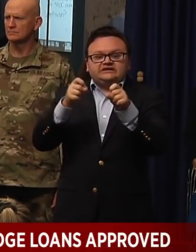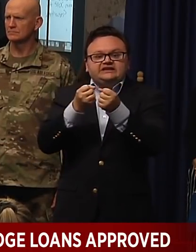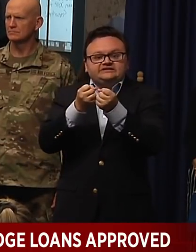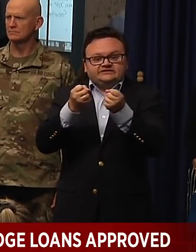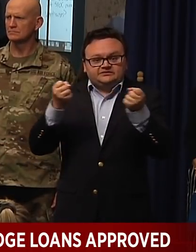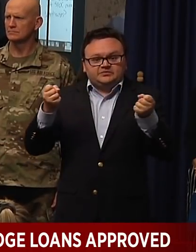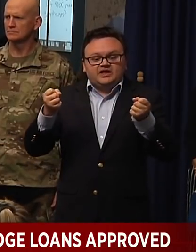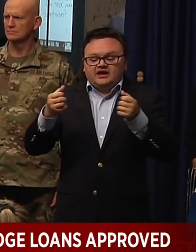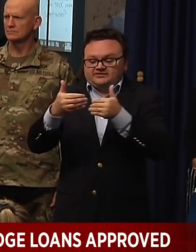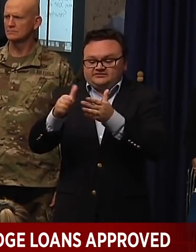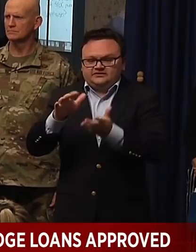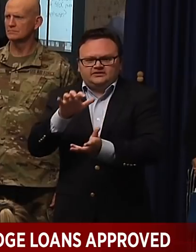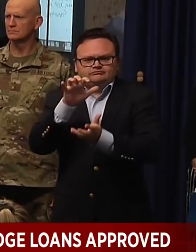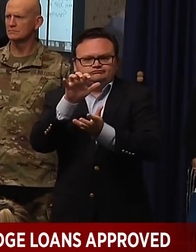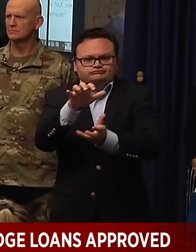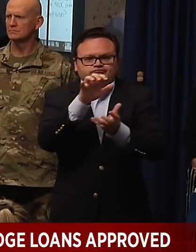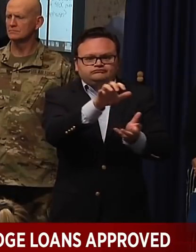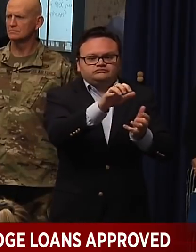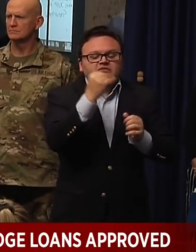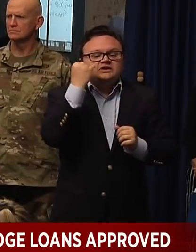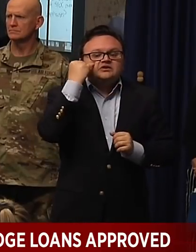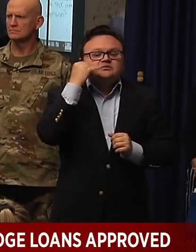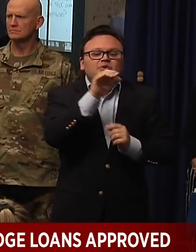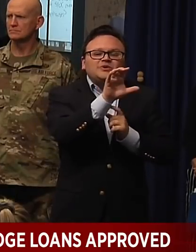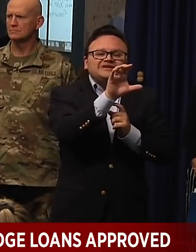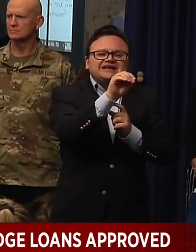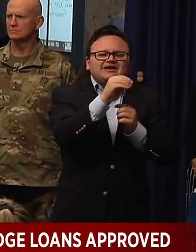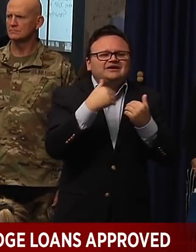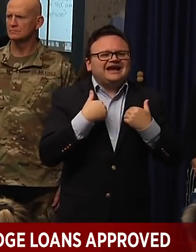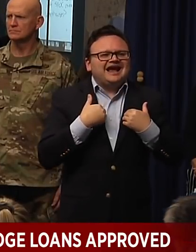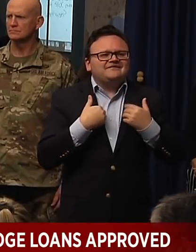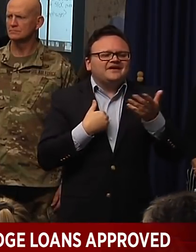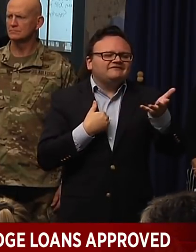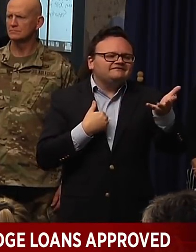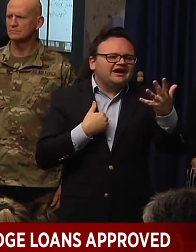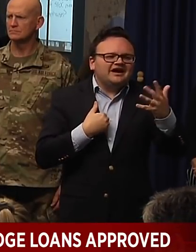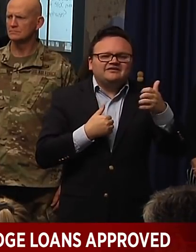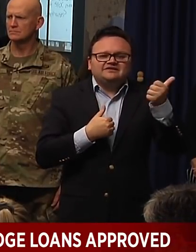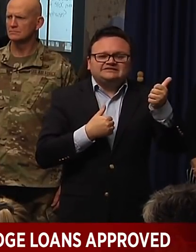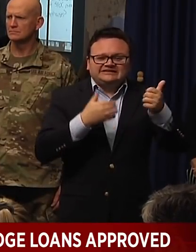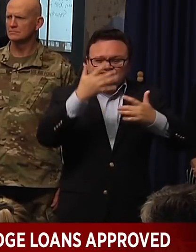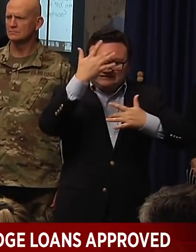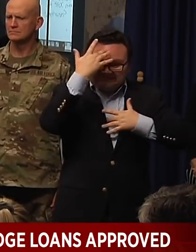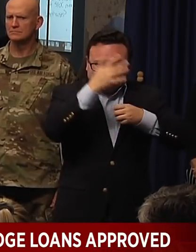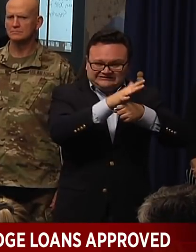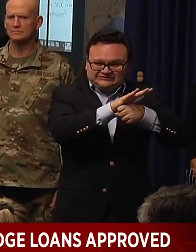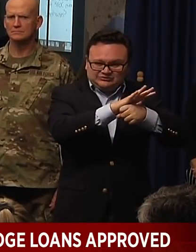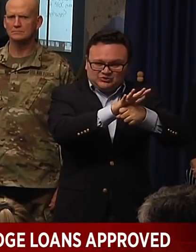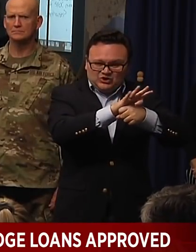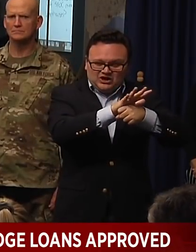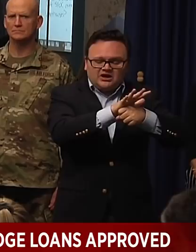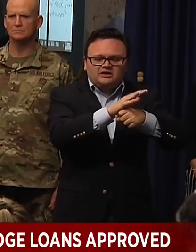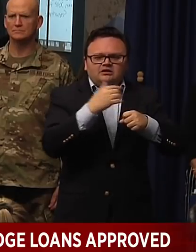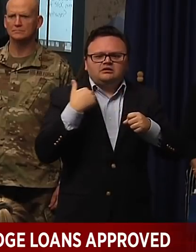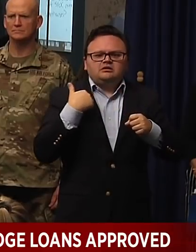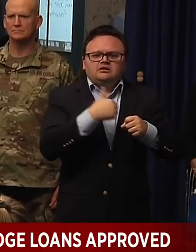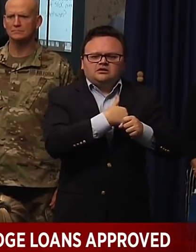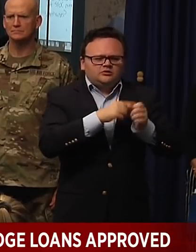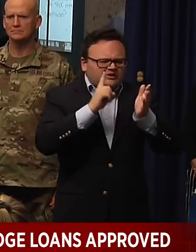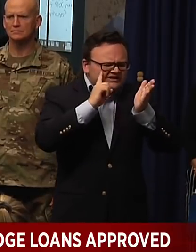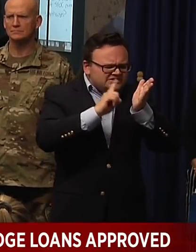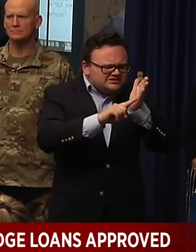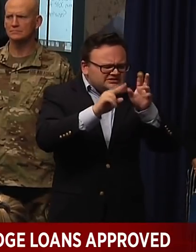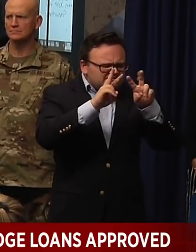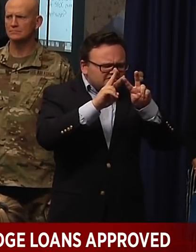go, and you have a county that has 5, 10 positives, you know, we have an opportunity doing these investigations to isolate,